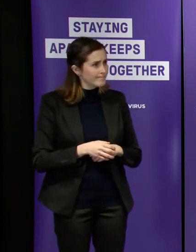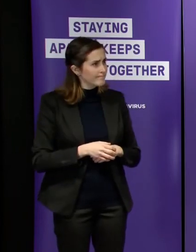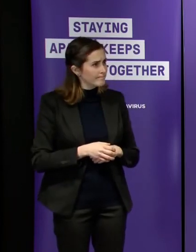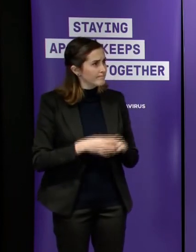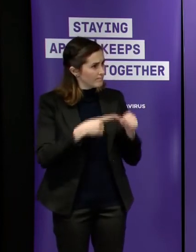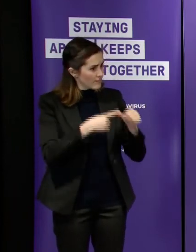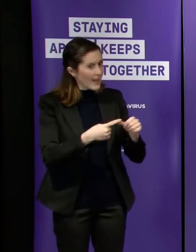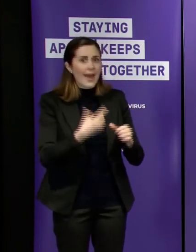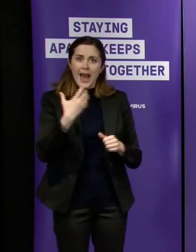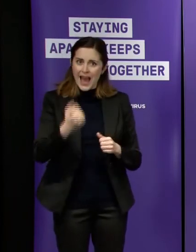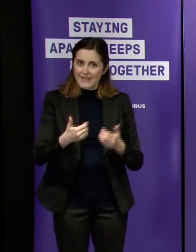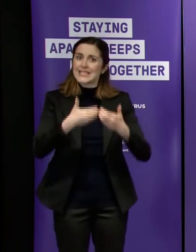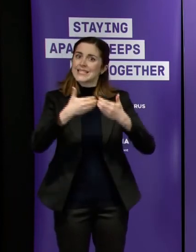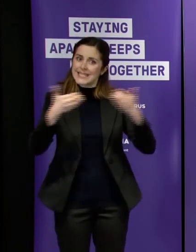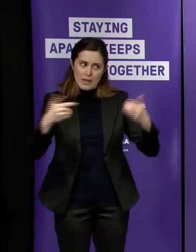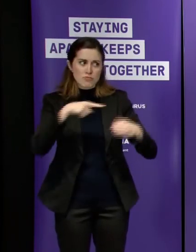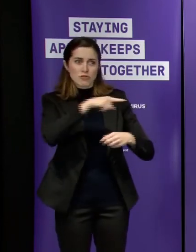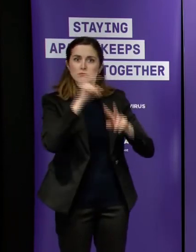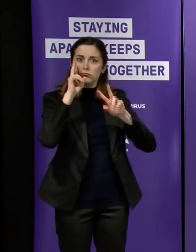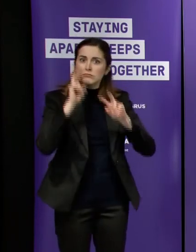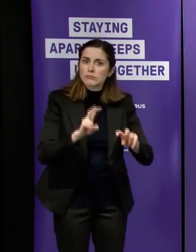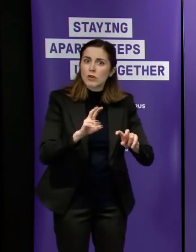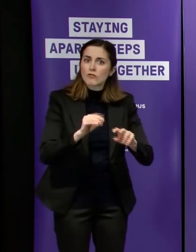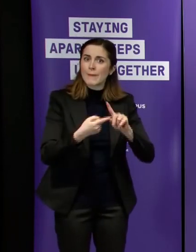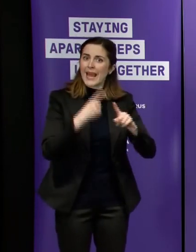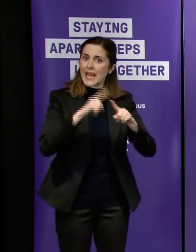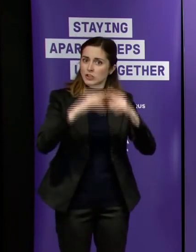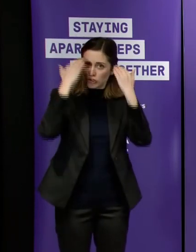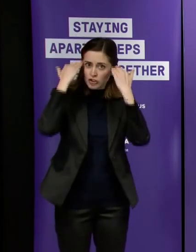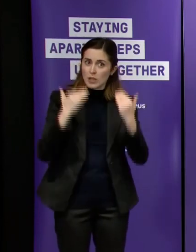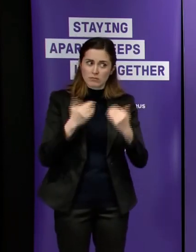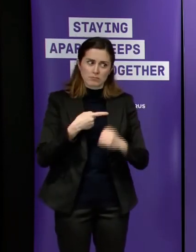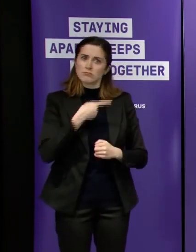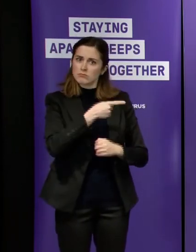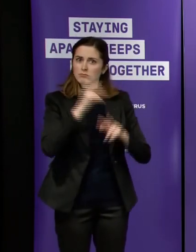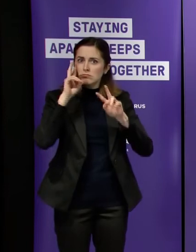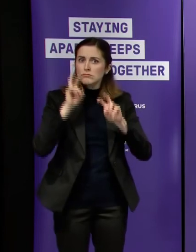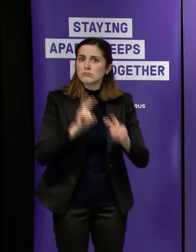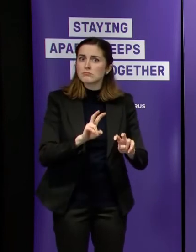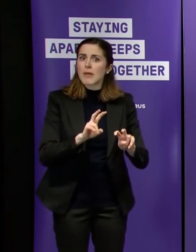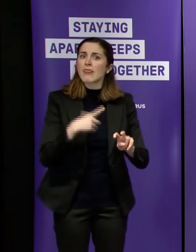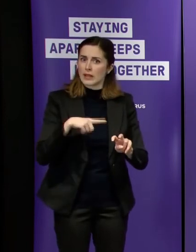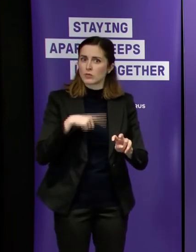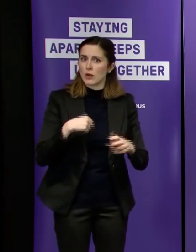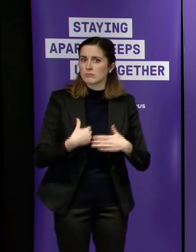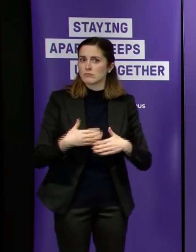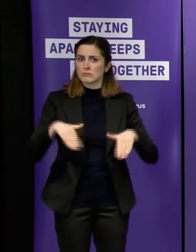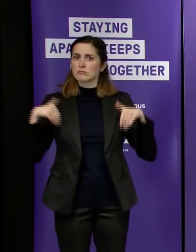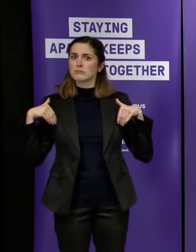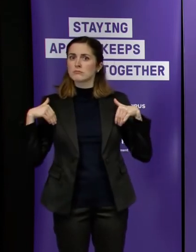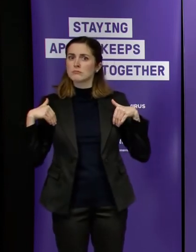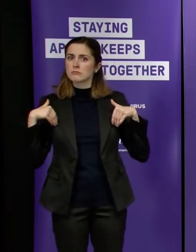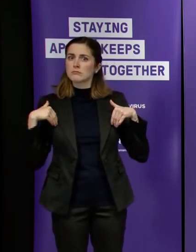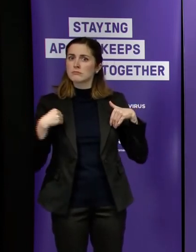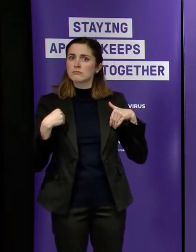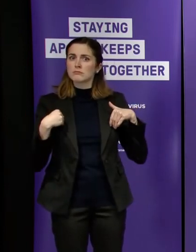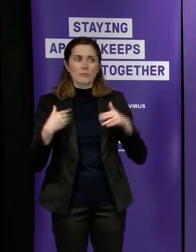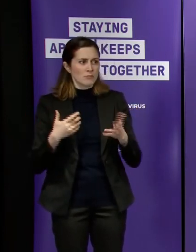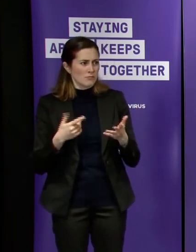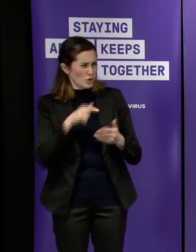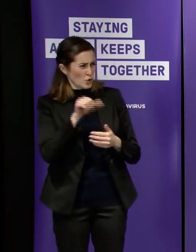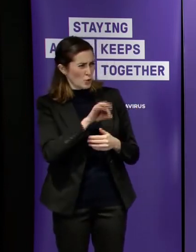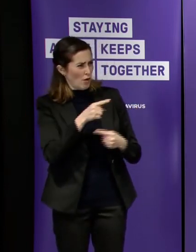and that is looking into a whole range of different matters and that's uh appropriate so i don't know that that's a point of debate